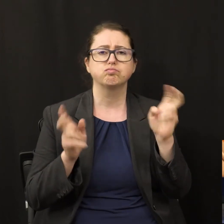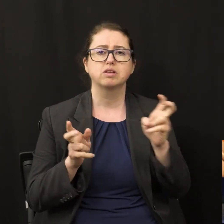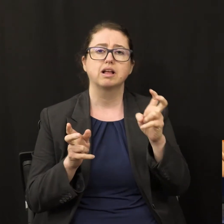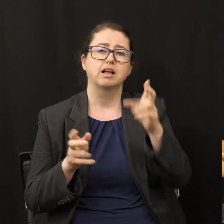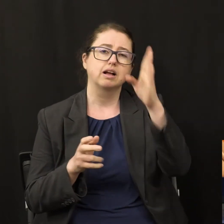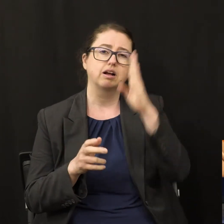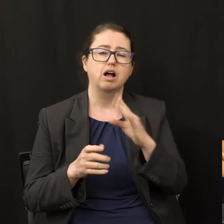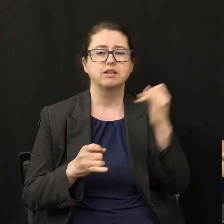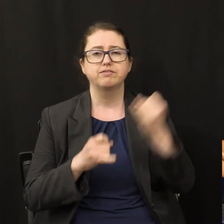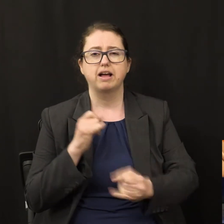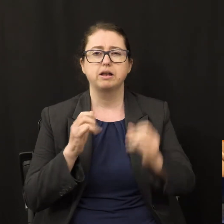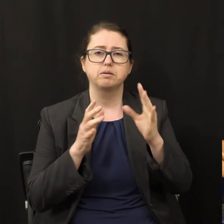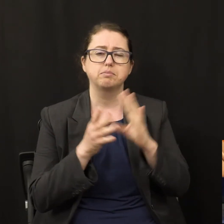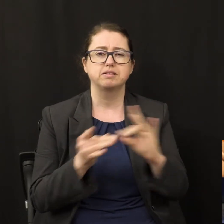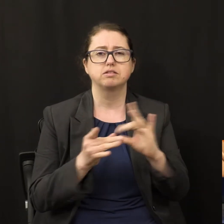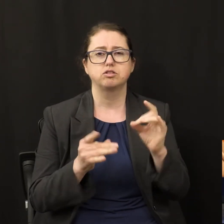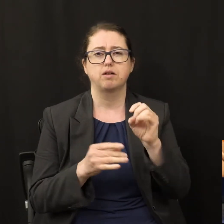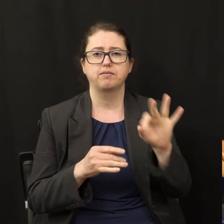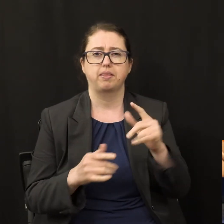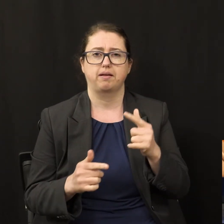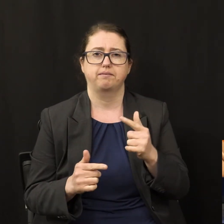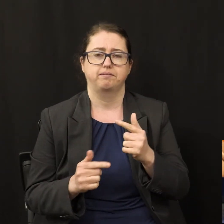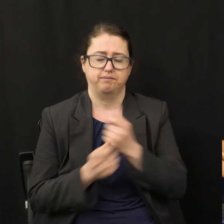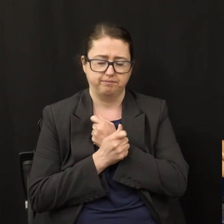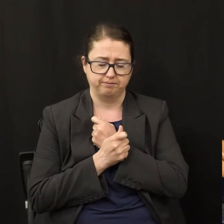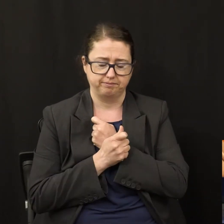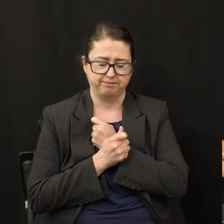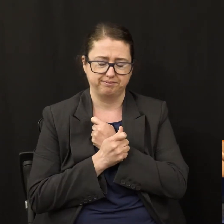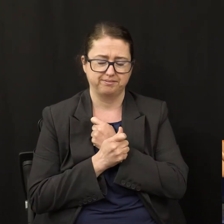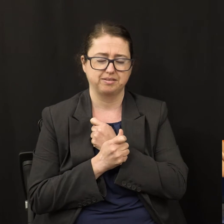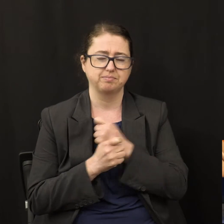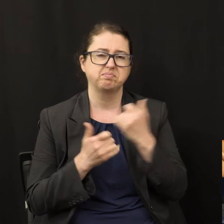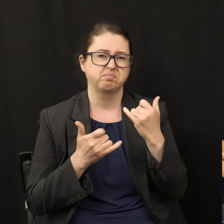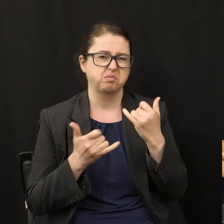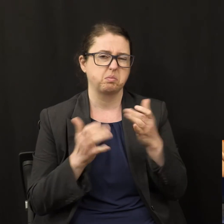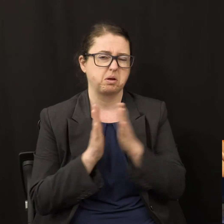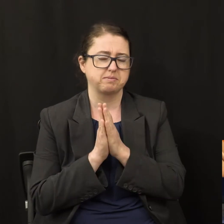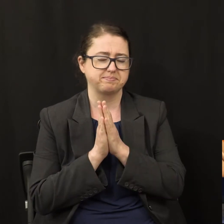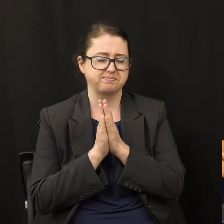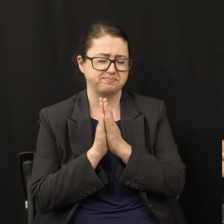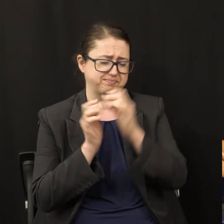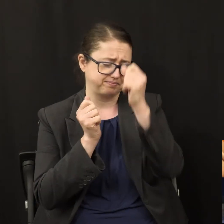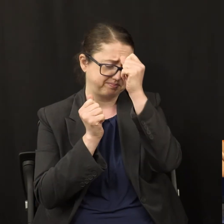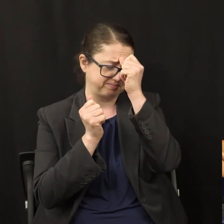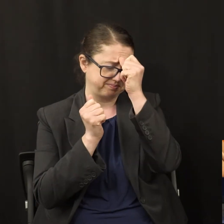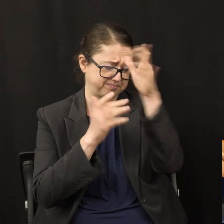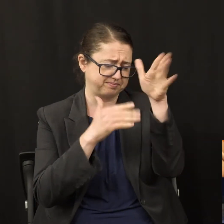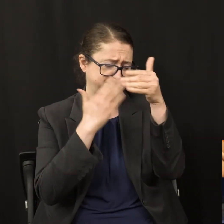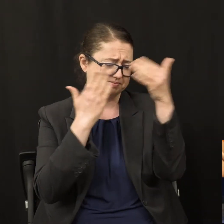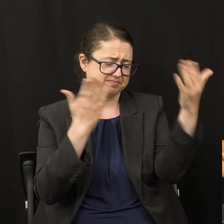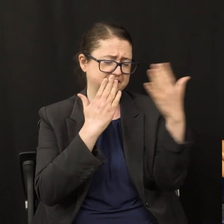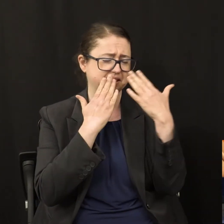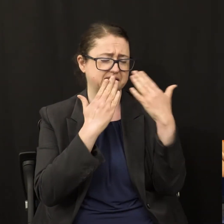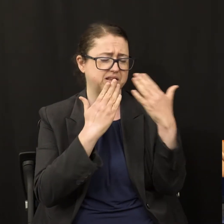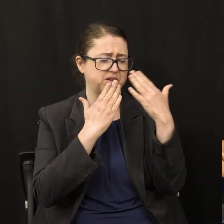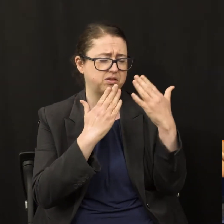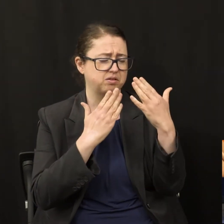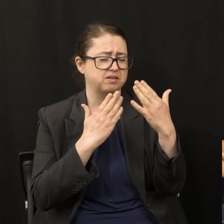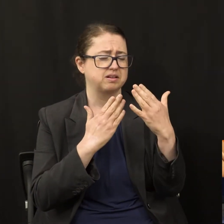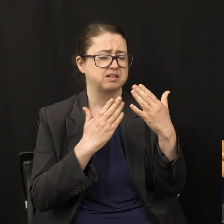Pastor Boer will come out and share with us. Let's pray. Father in heaven, we're so thankful, Father, for this day that you have given